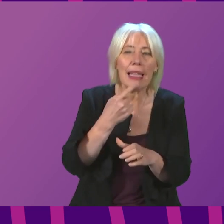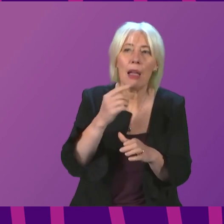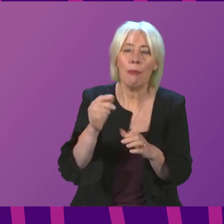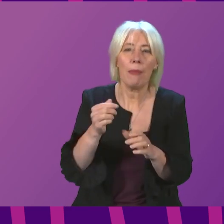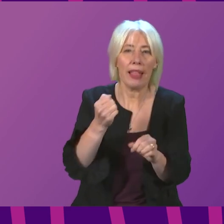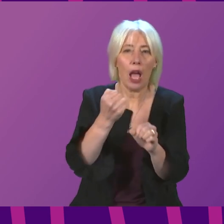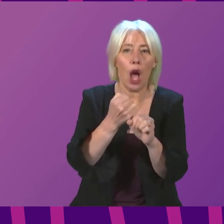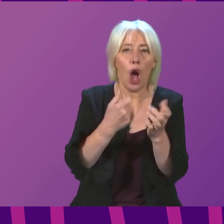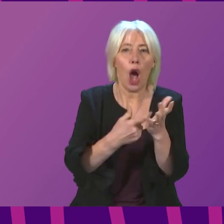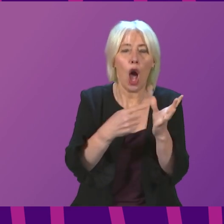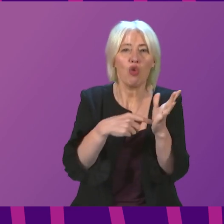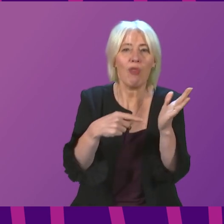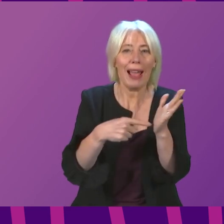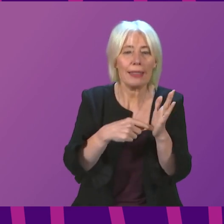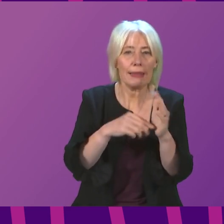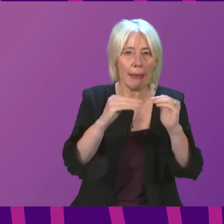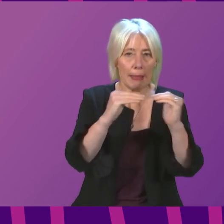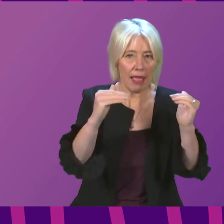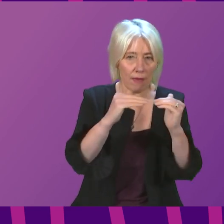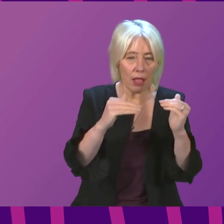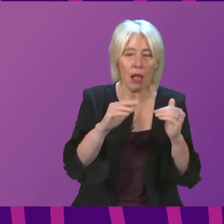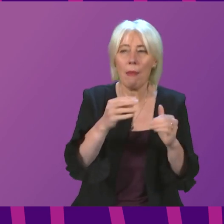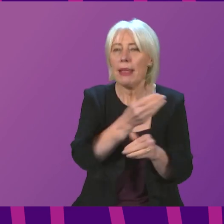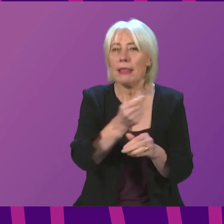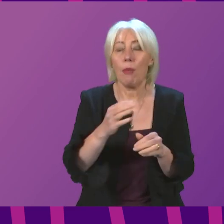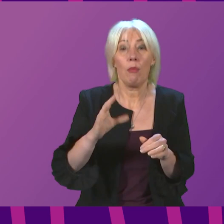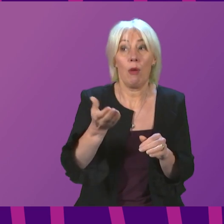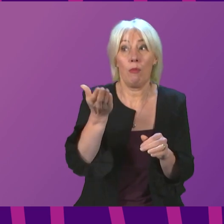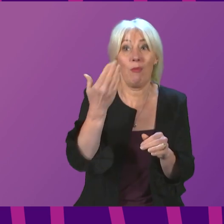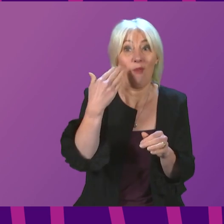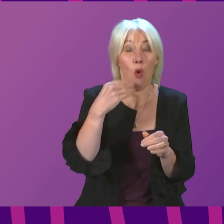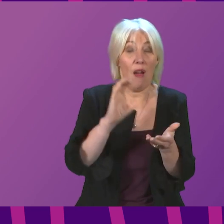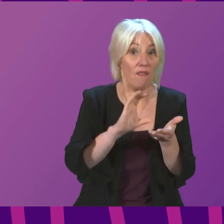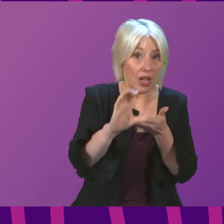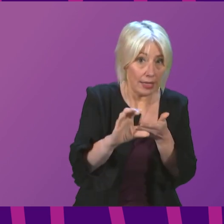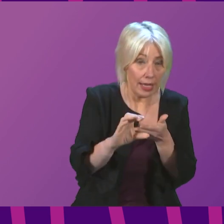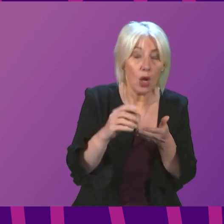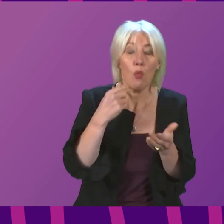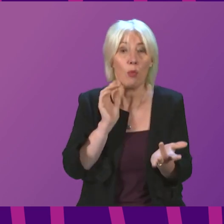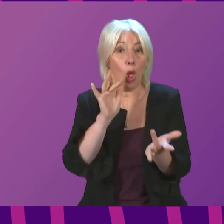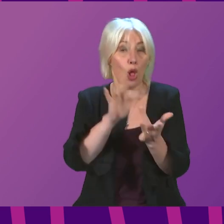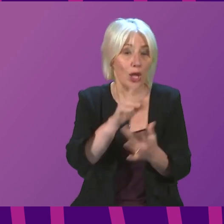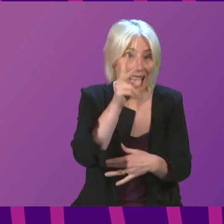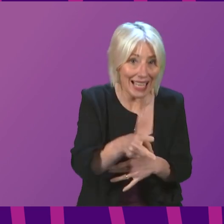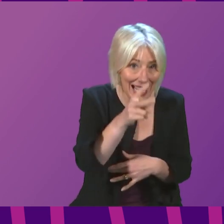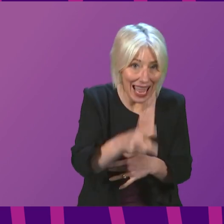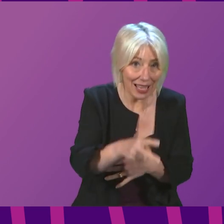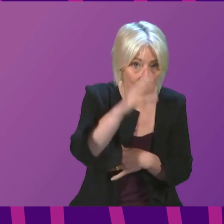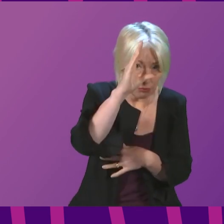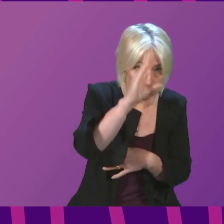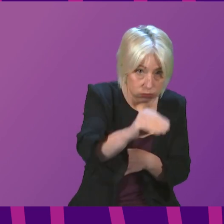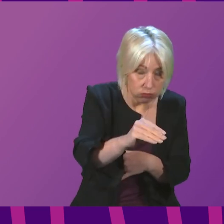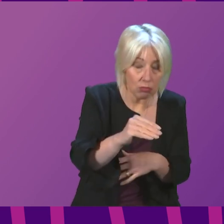grants. Hospitality businesses that previously got grants will be contacted to get this latest round of